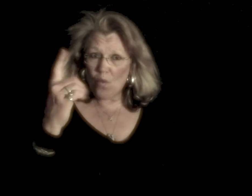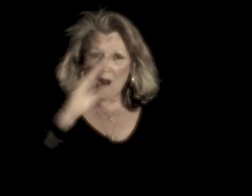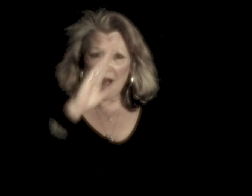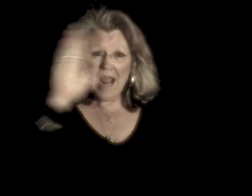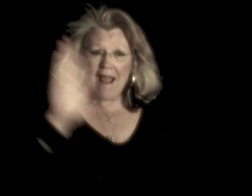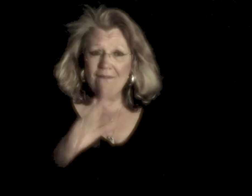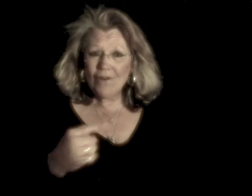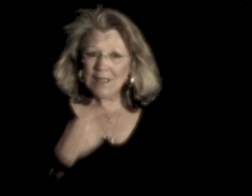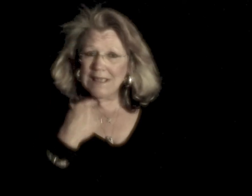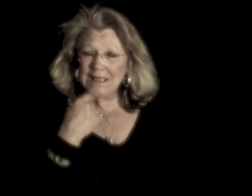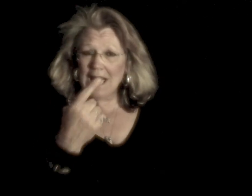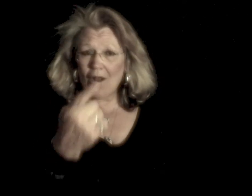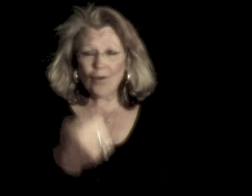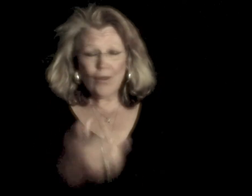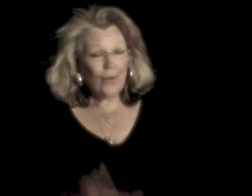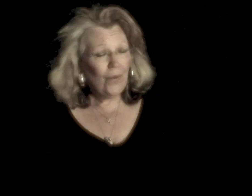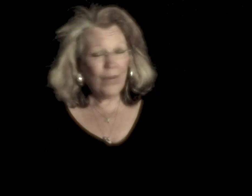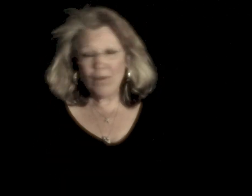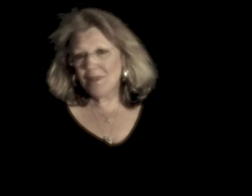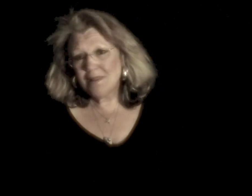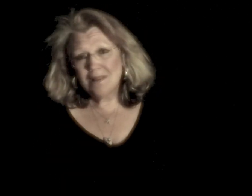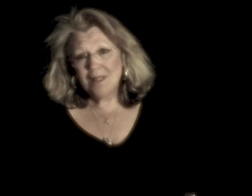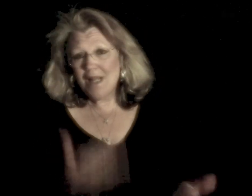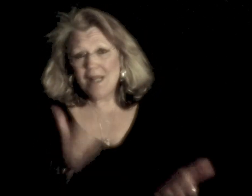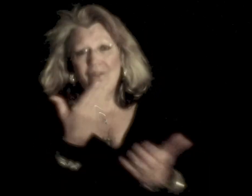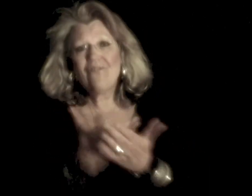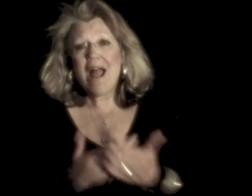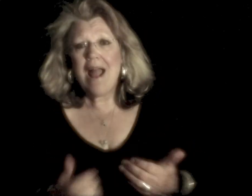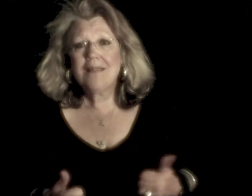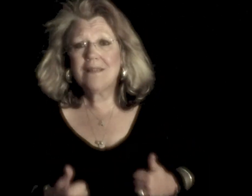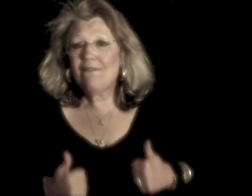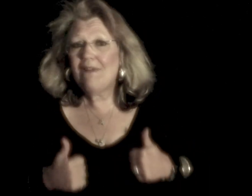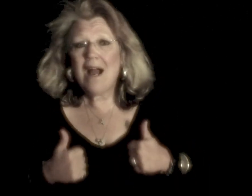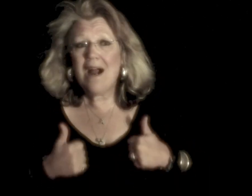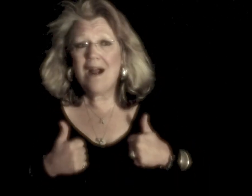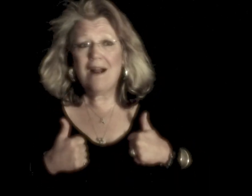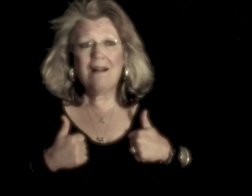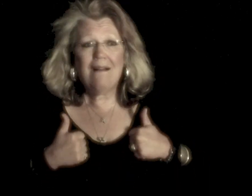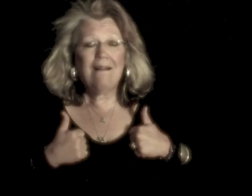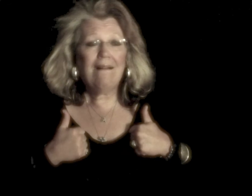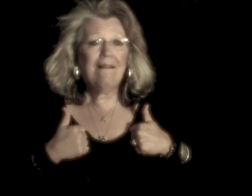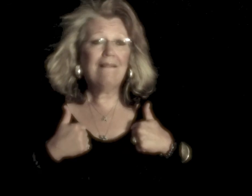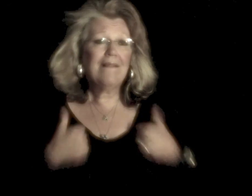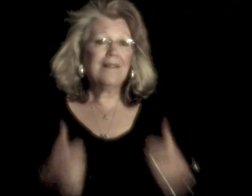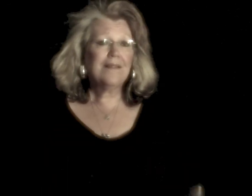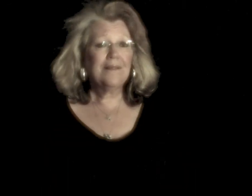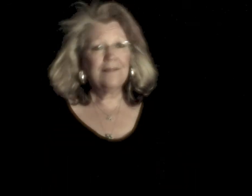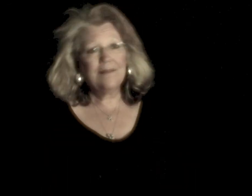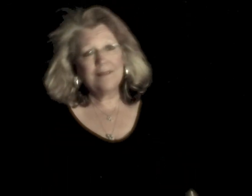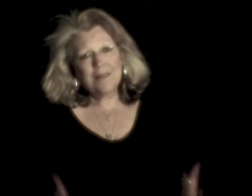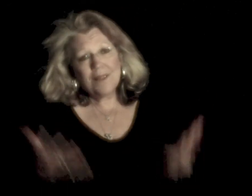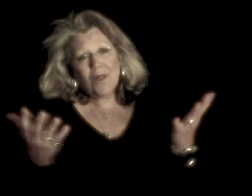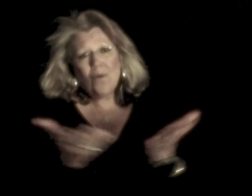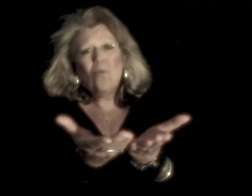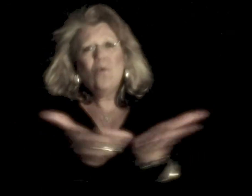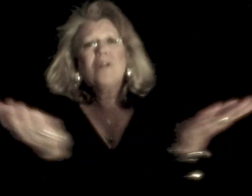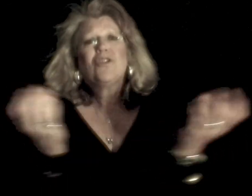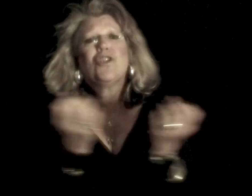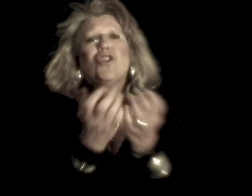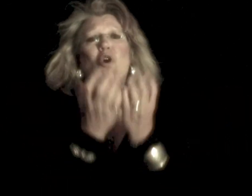your is mine, I'll never give your you'll take my best. Well, there's so